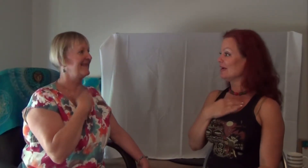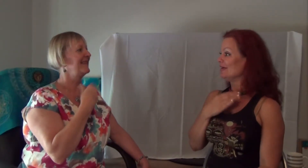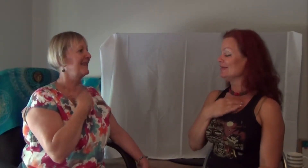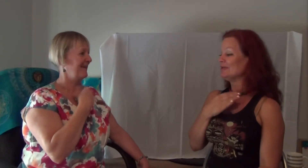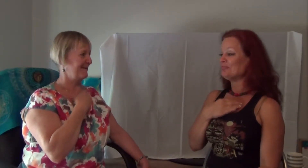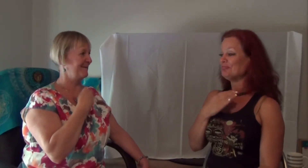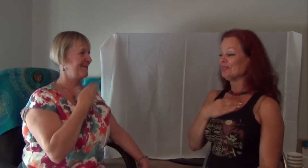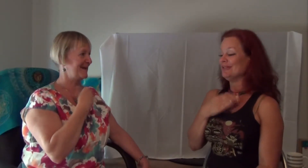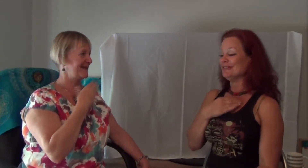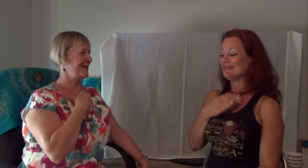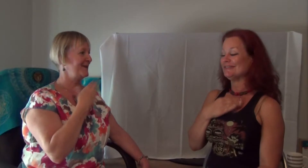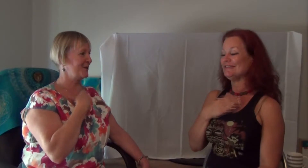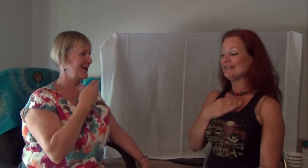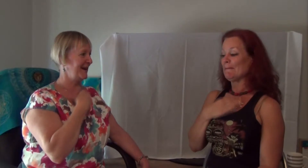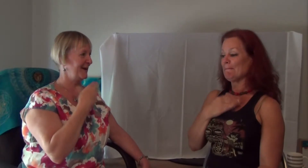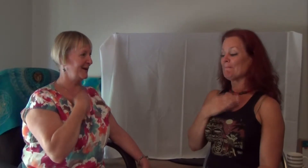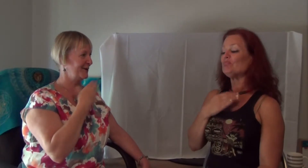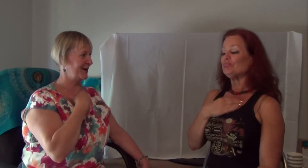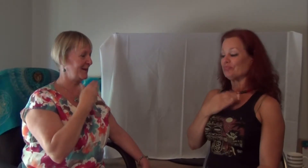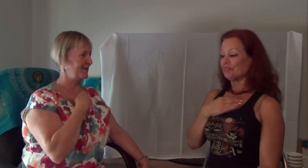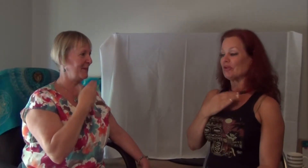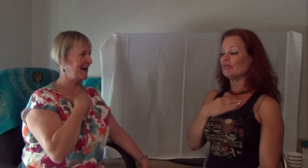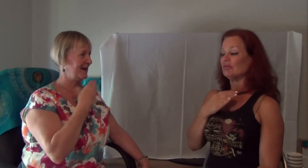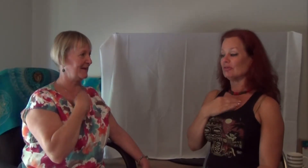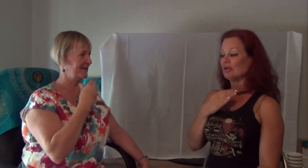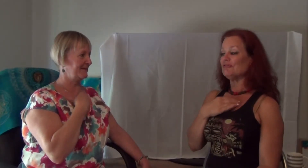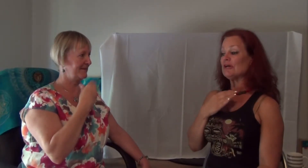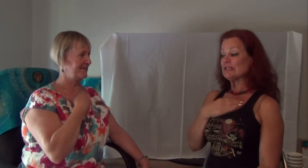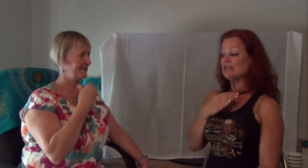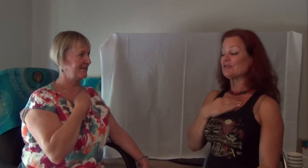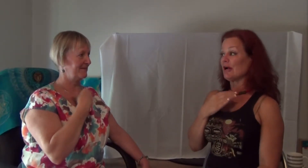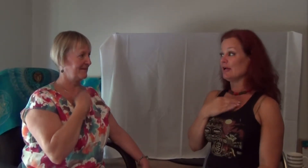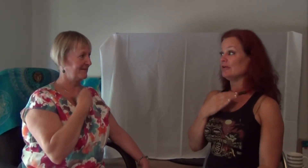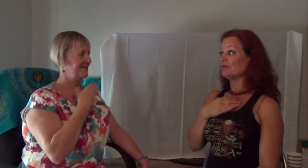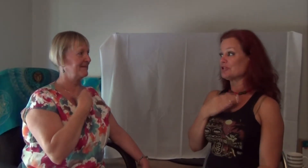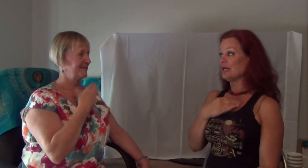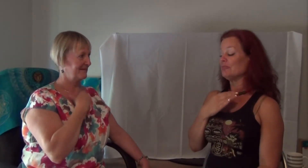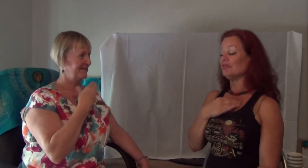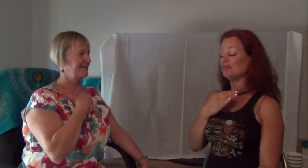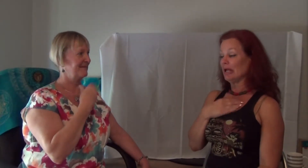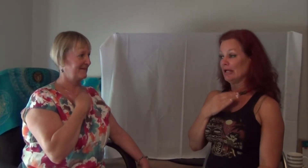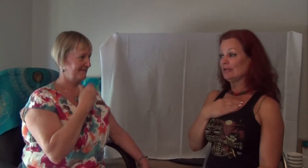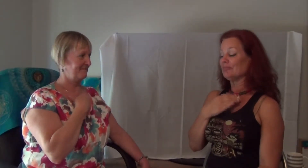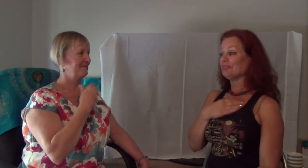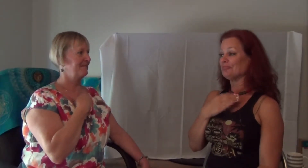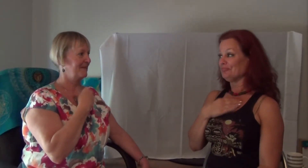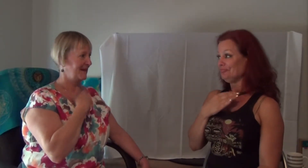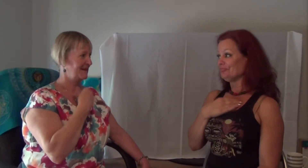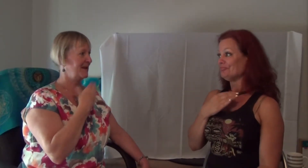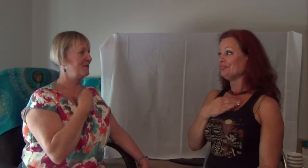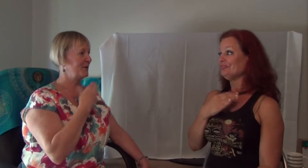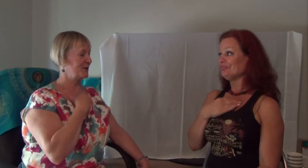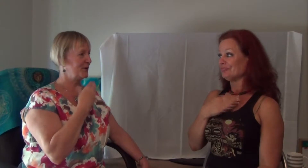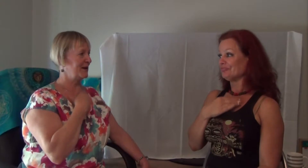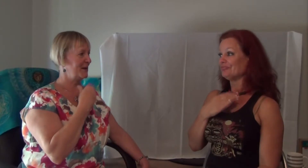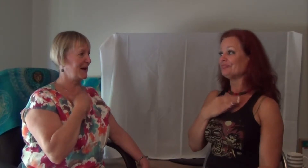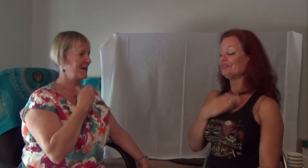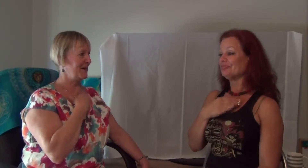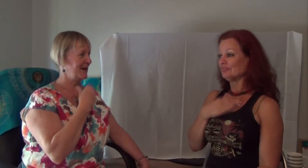head. A fuzzy triangular shape of pain. A fuzzy triangular shape of pain. A dead fur tree in the back of my